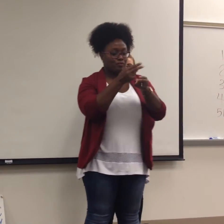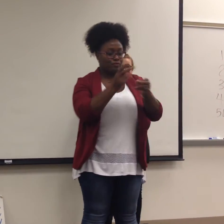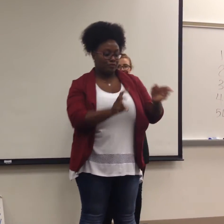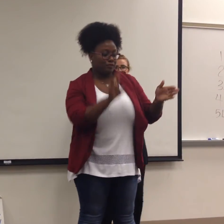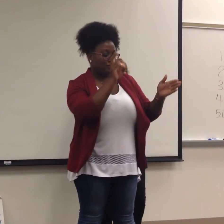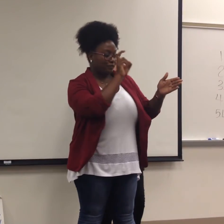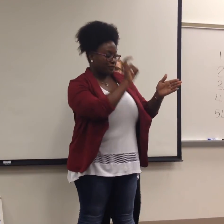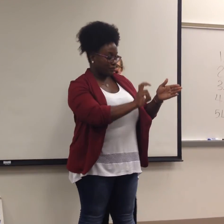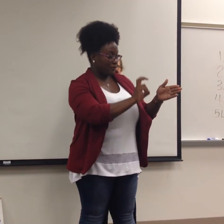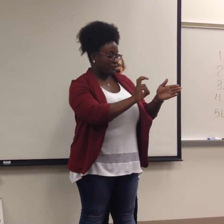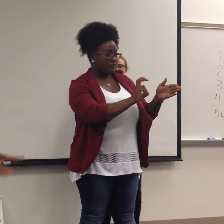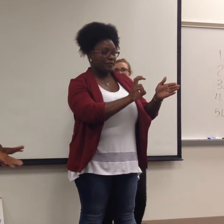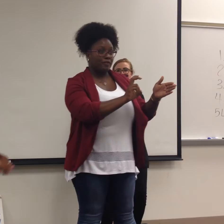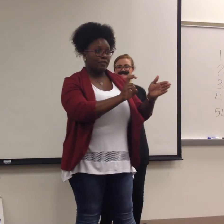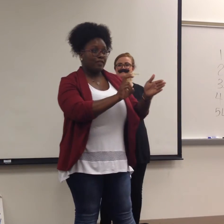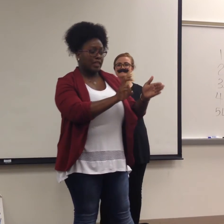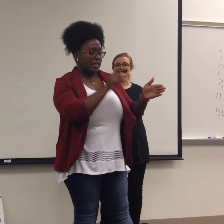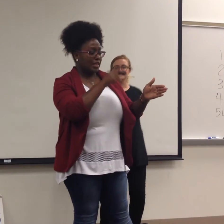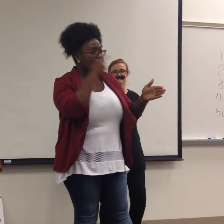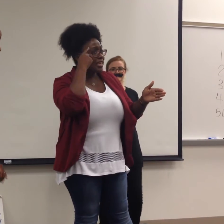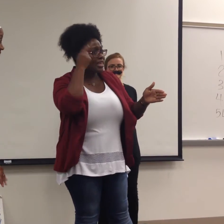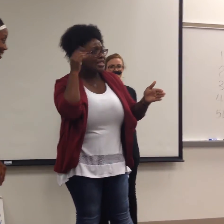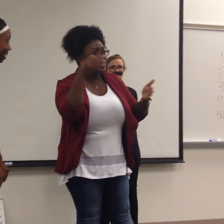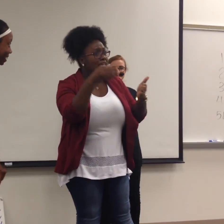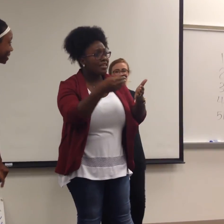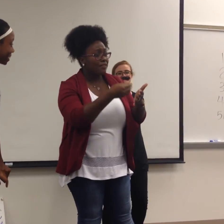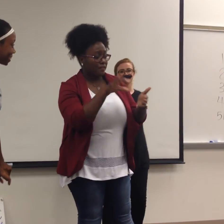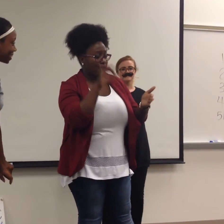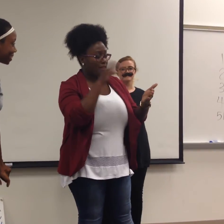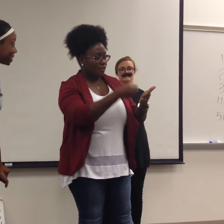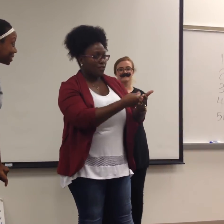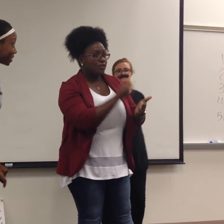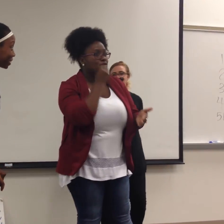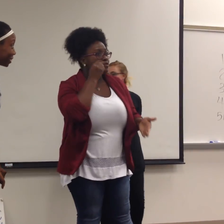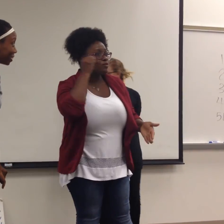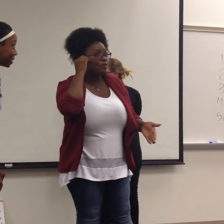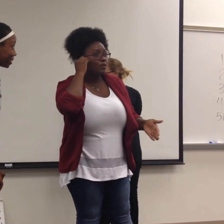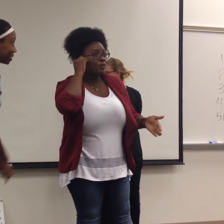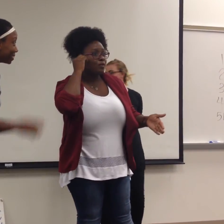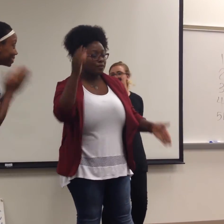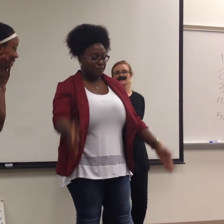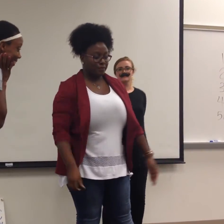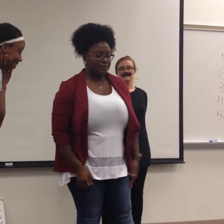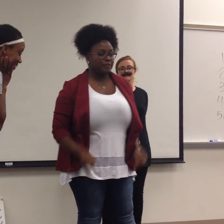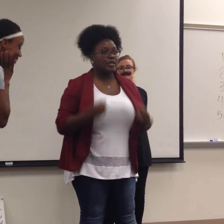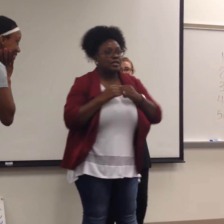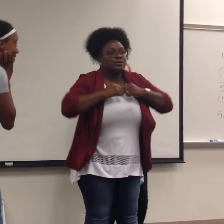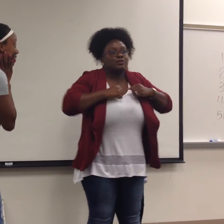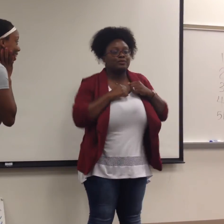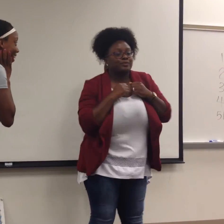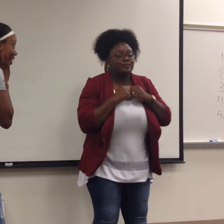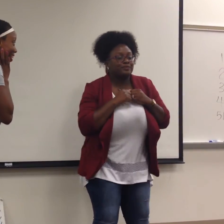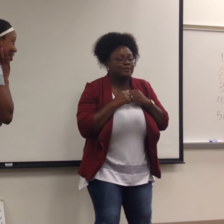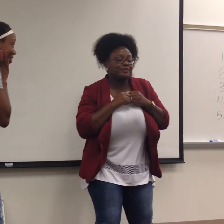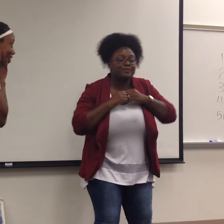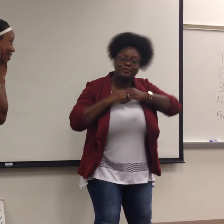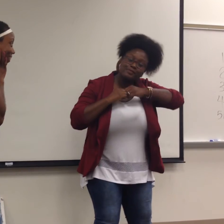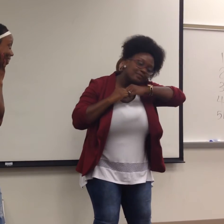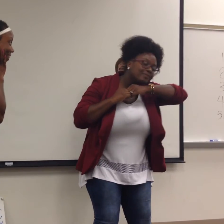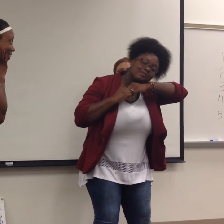Don't the bunny, He thinks he's found a brand new home So snug and cozy on